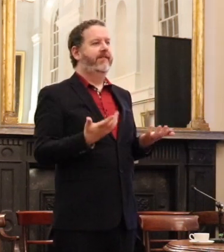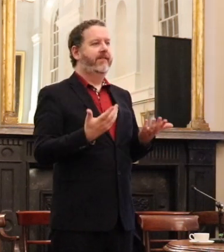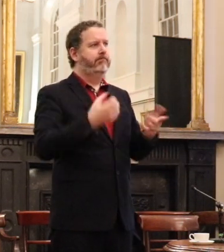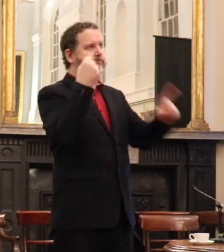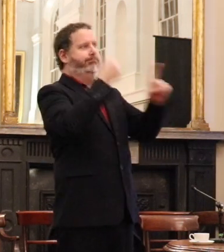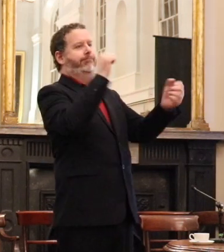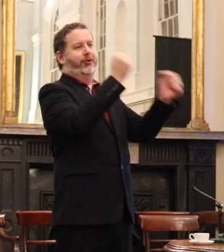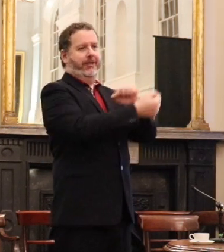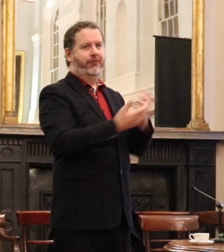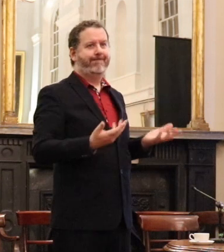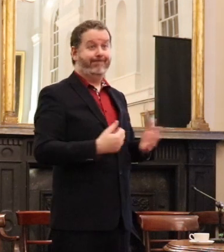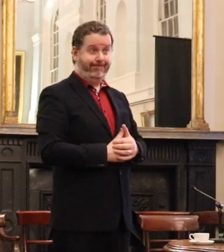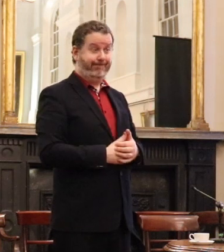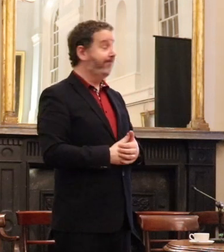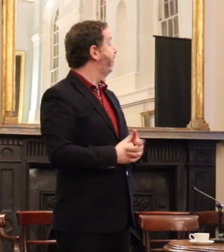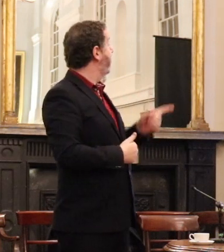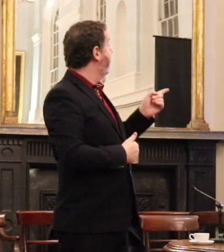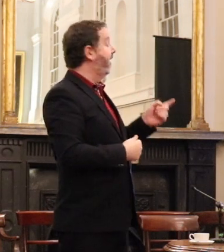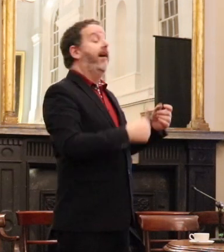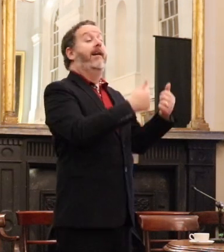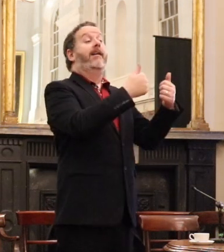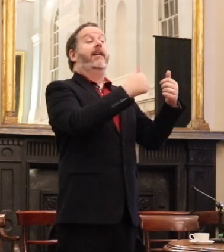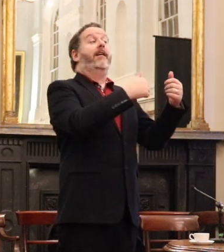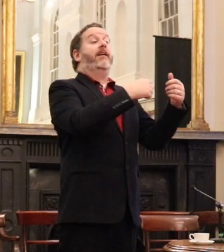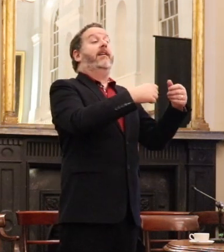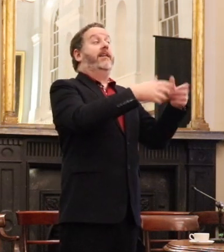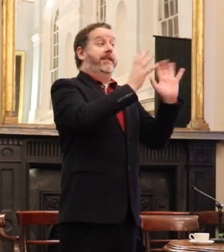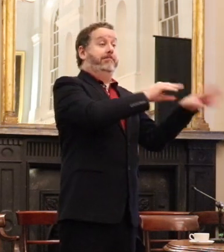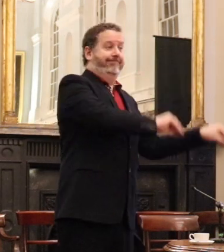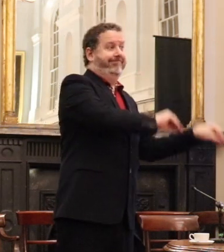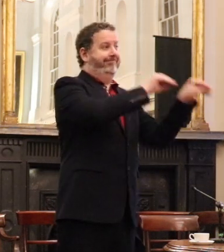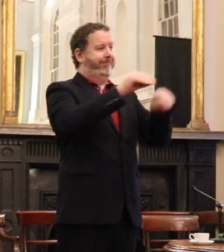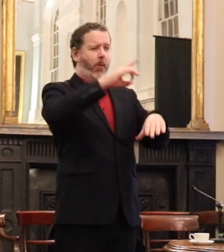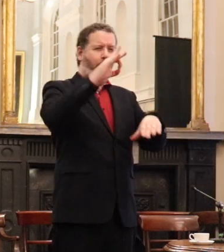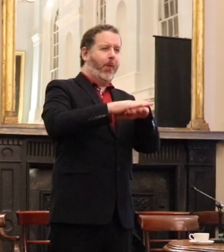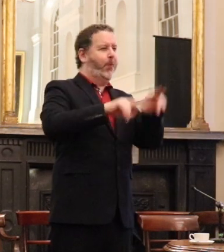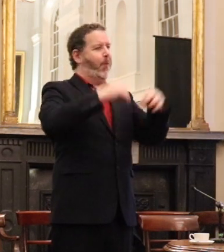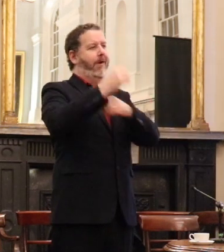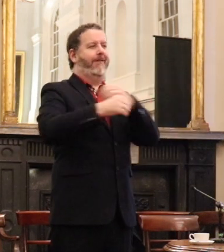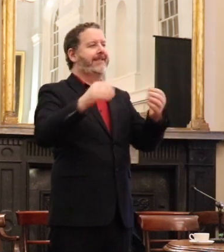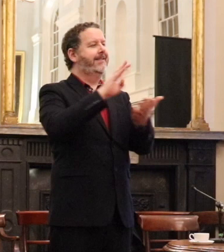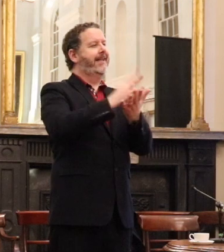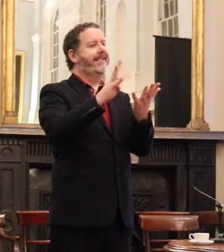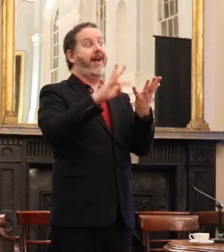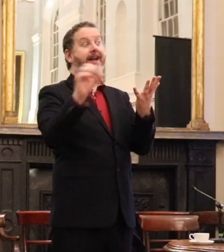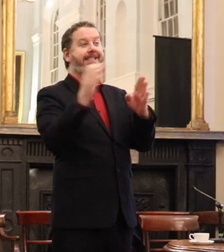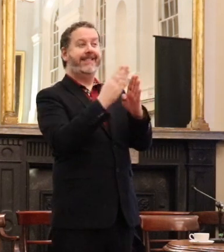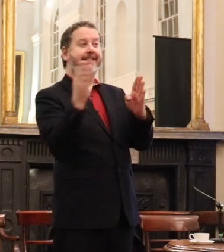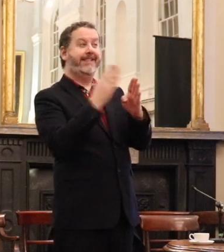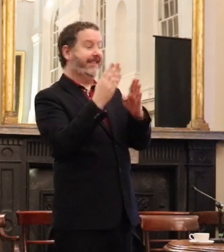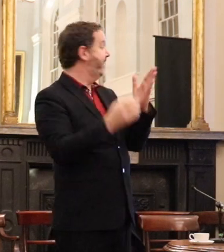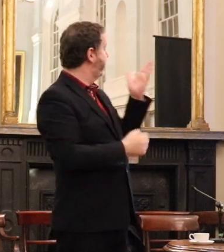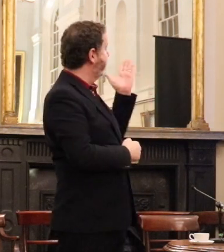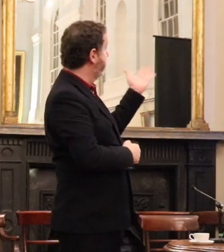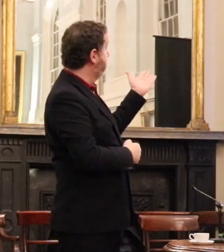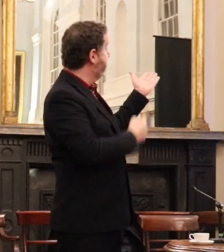We then were able to move to a new office in the 1990s in South William Street. The top two windows